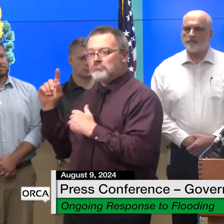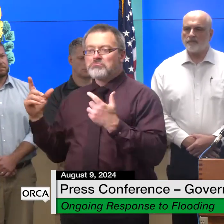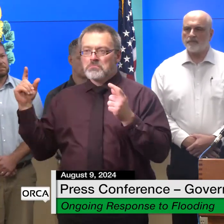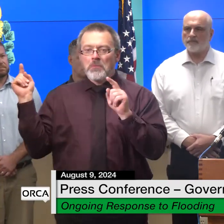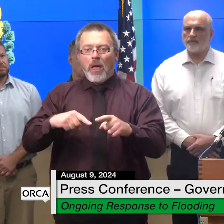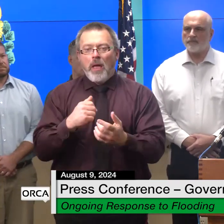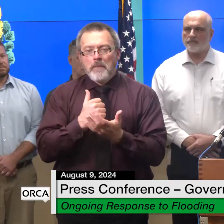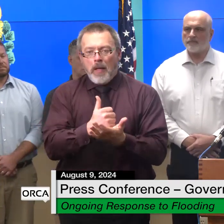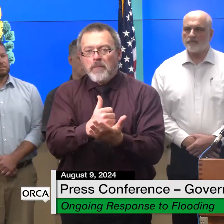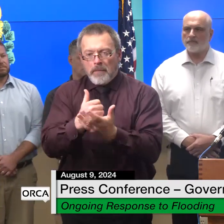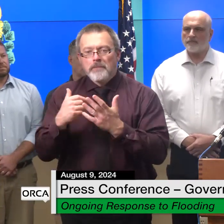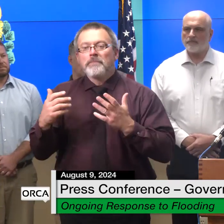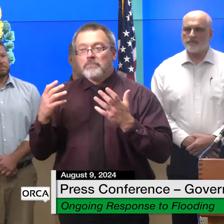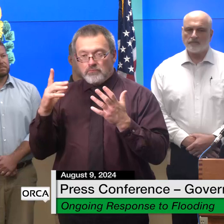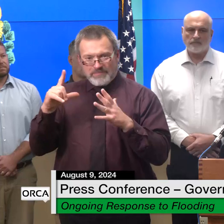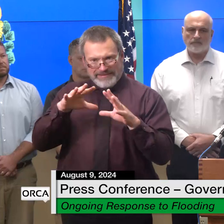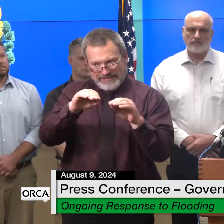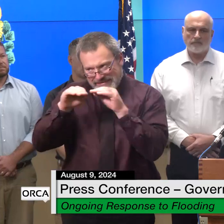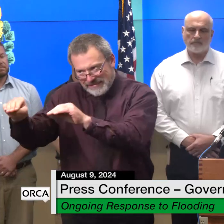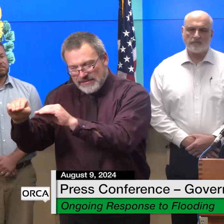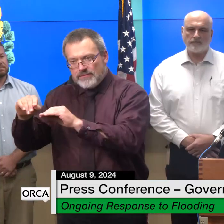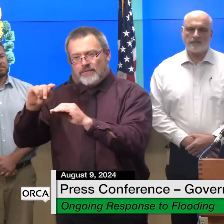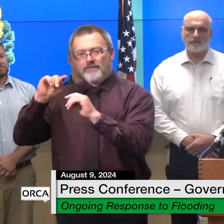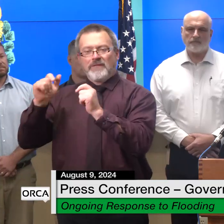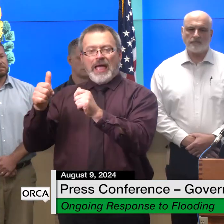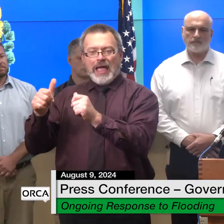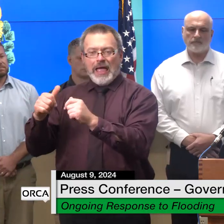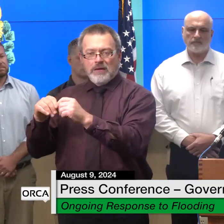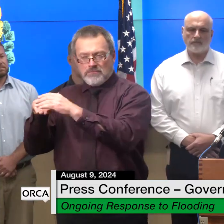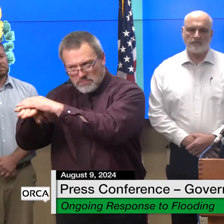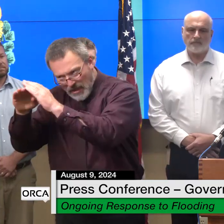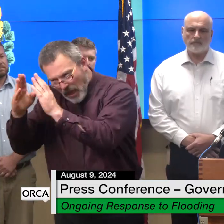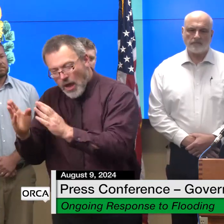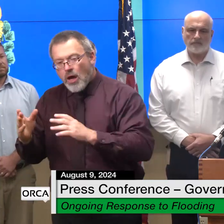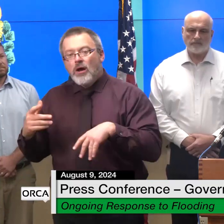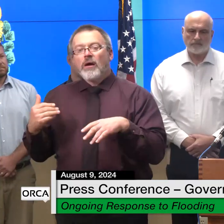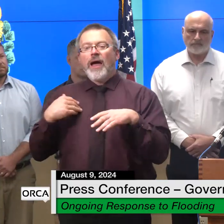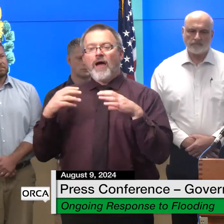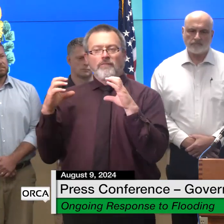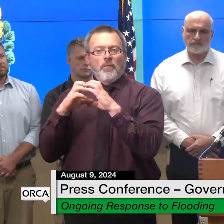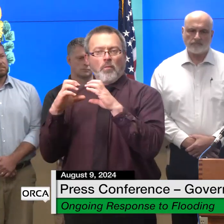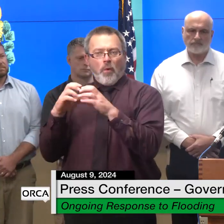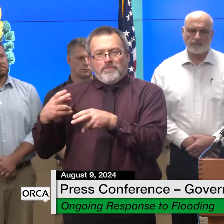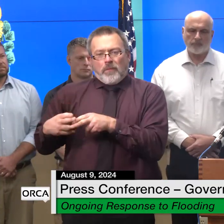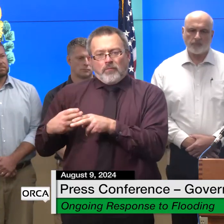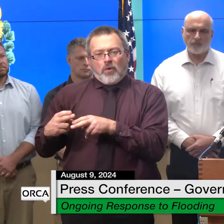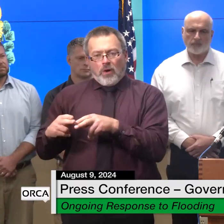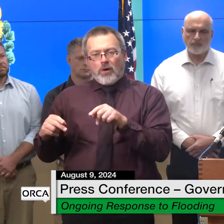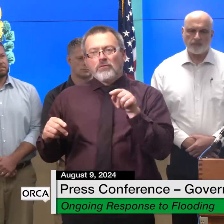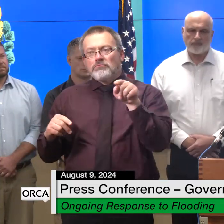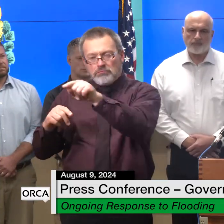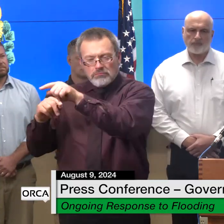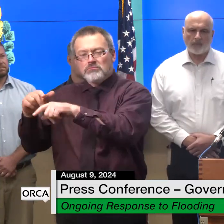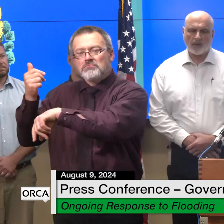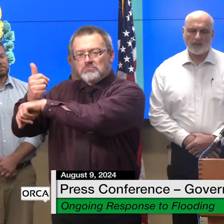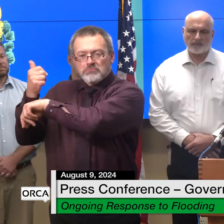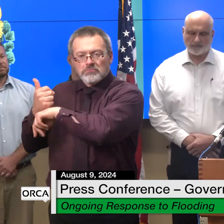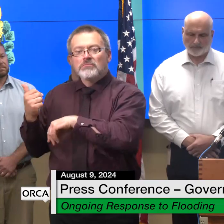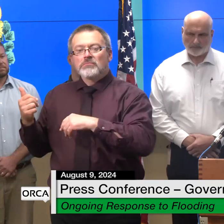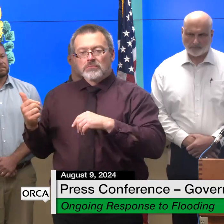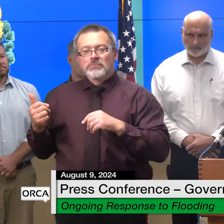affordably by putting new mobile home units into vacant lots in existing mobile home communities